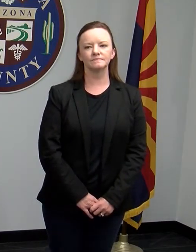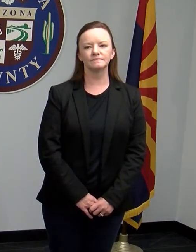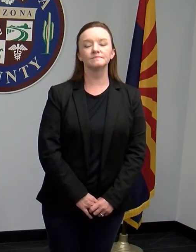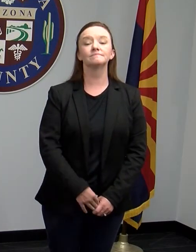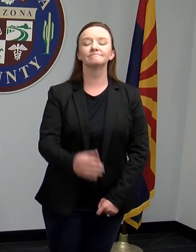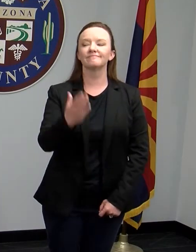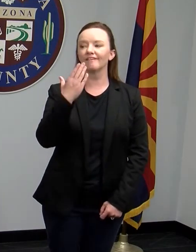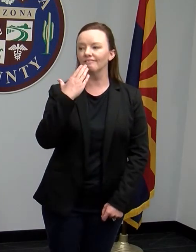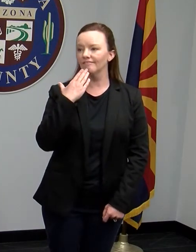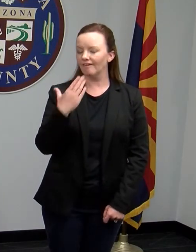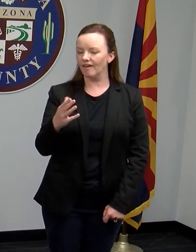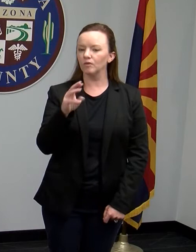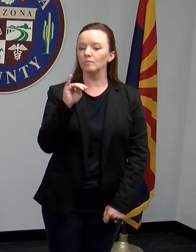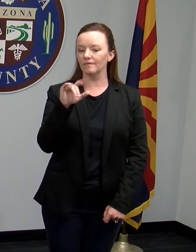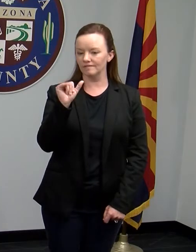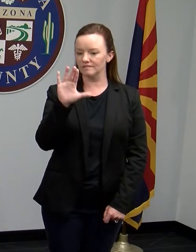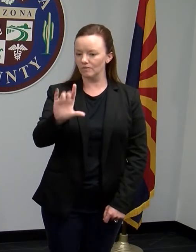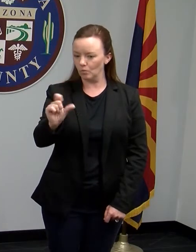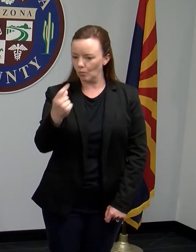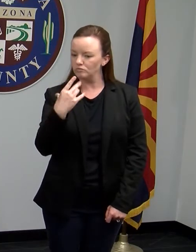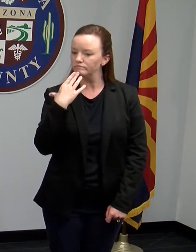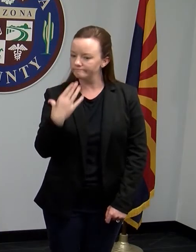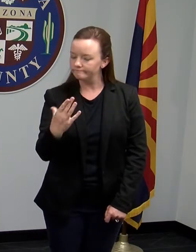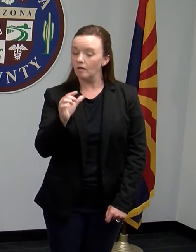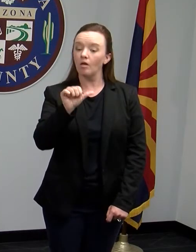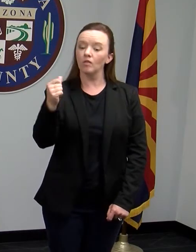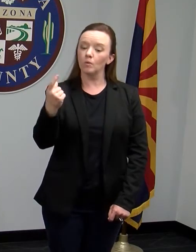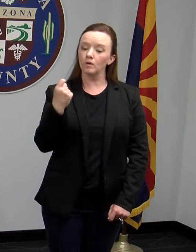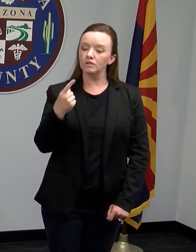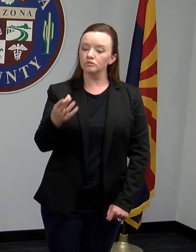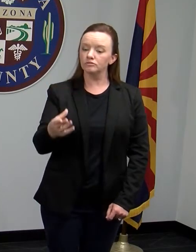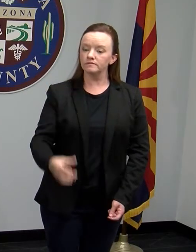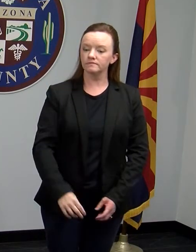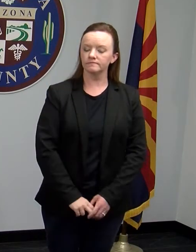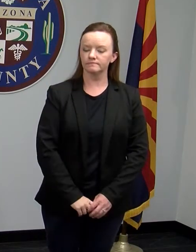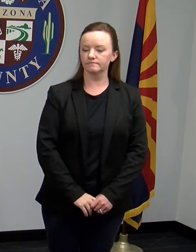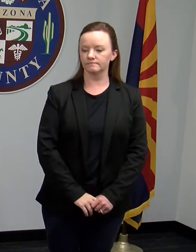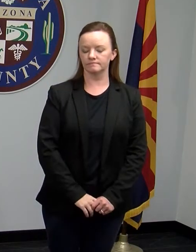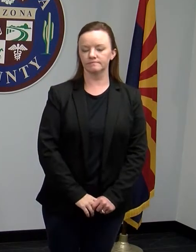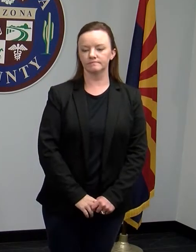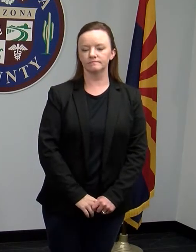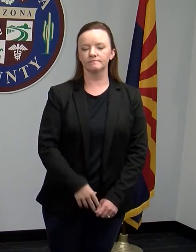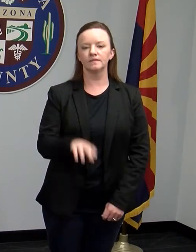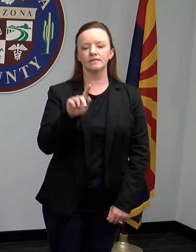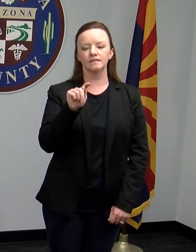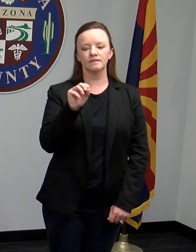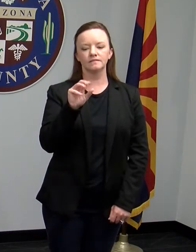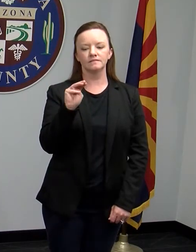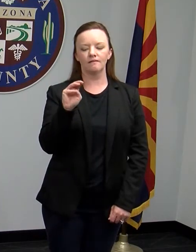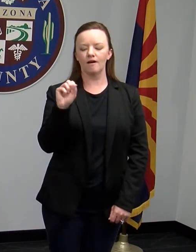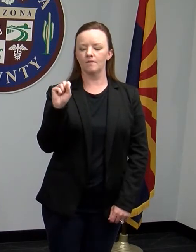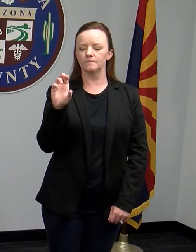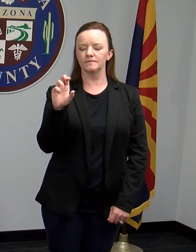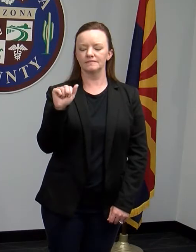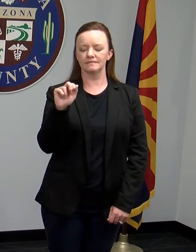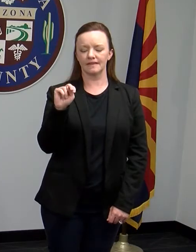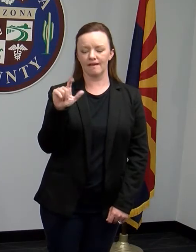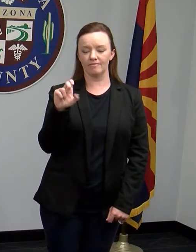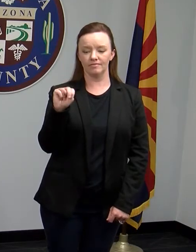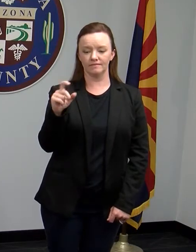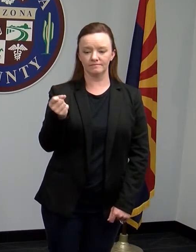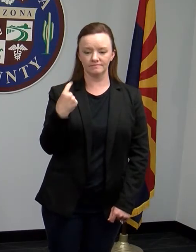All right, thank you. And thank you, Melissa, for the question. Is there another question? Chad? We have a question from Tom Scanlon. Tom, your microphone is left.